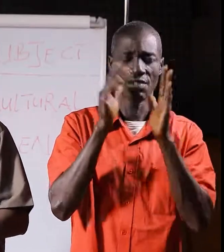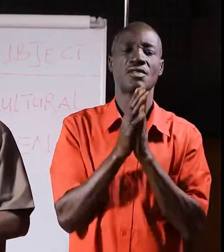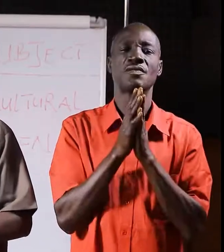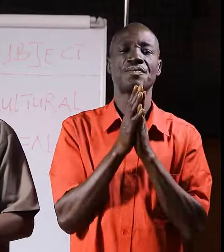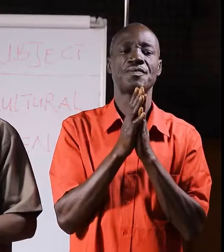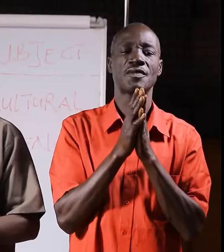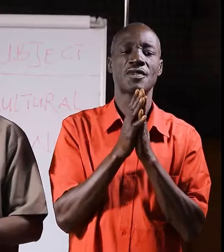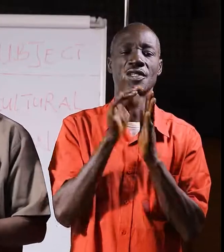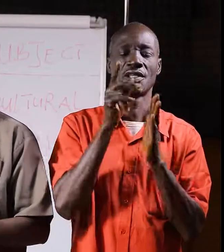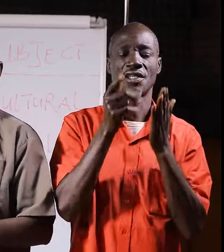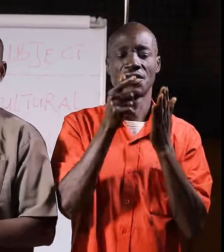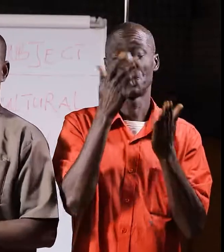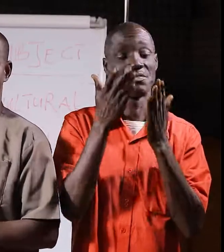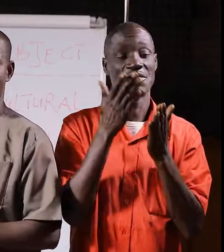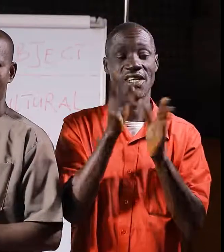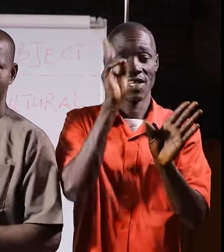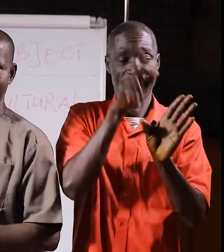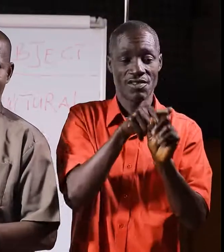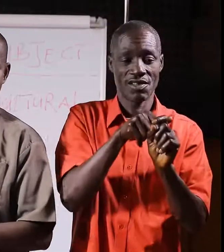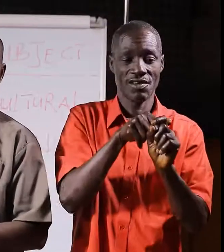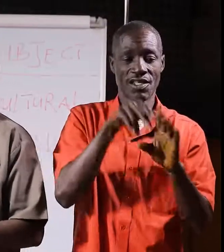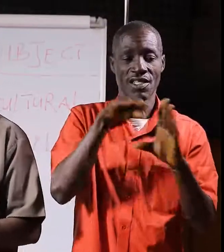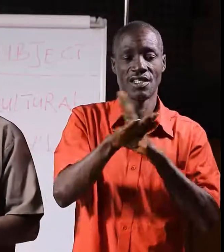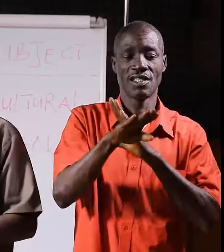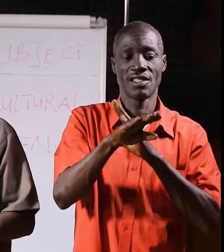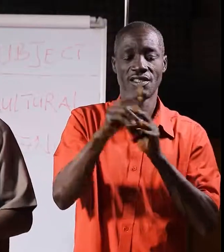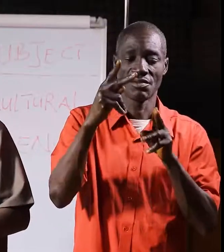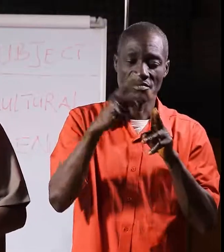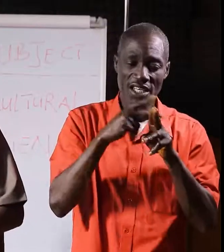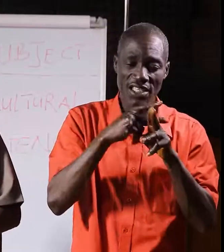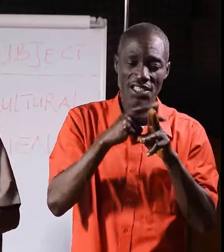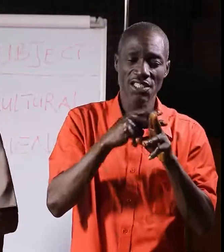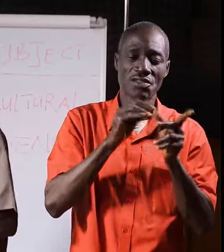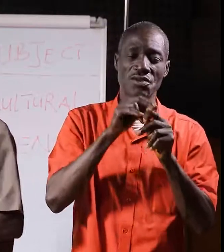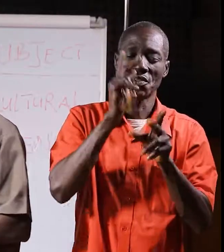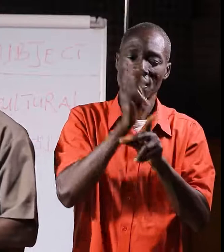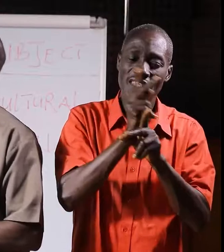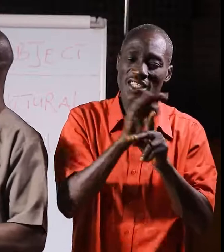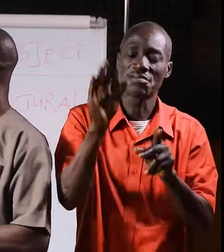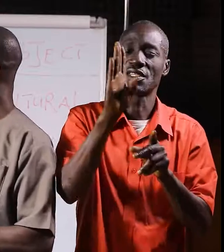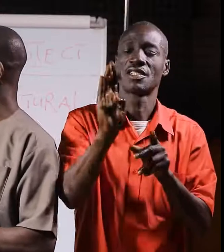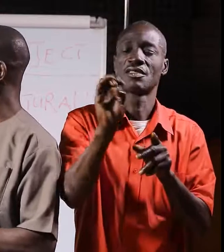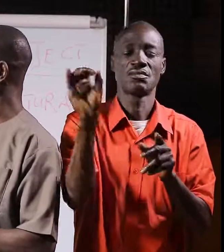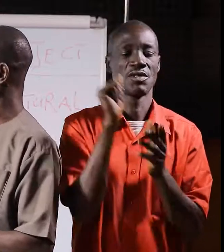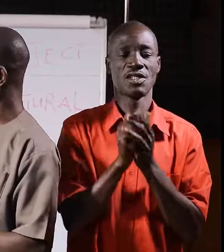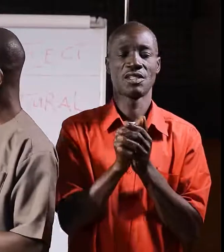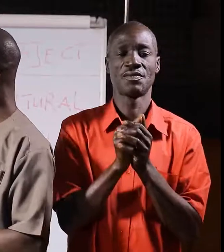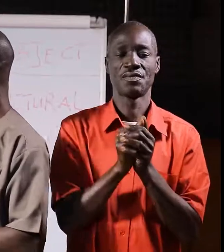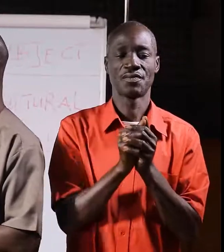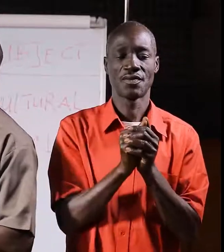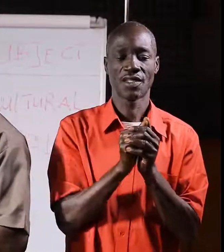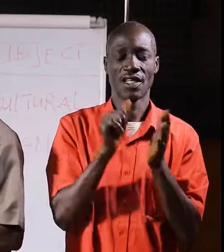involved in beekeeping, you will consider yourself self-employed. Now, the definition.